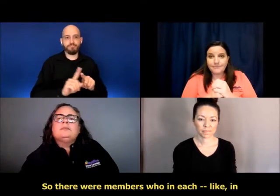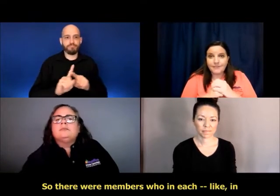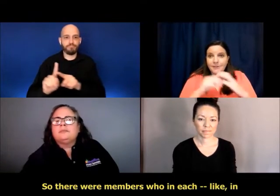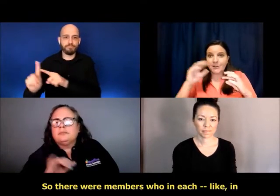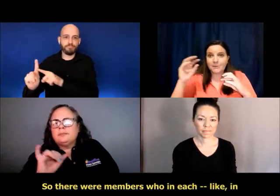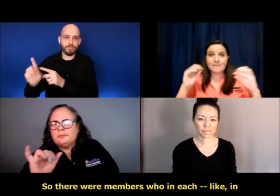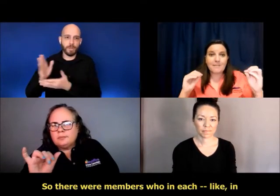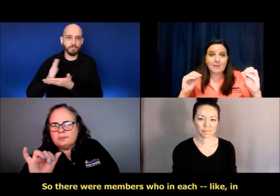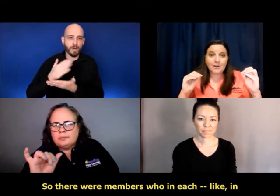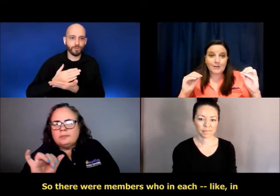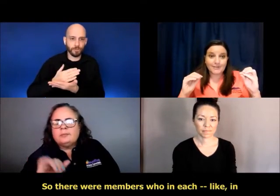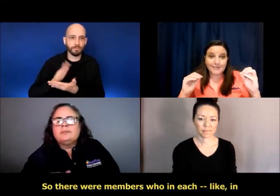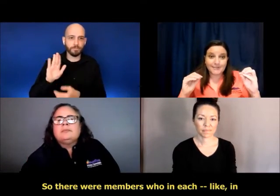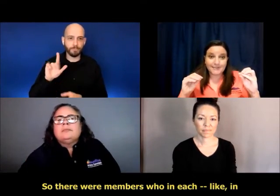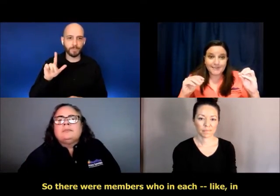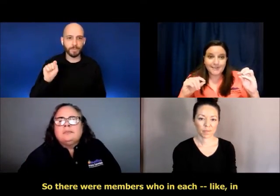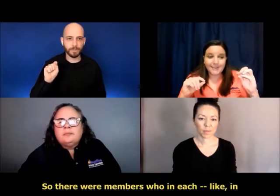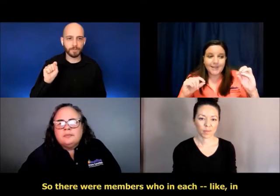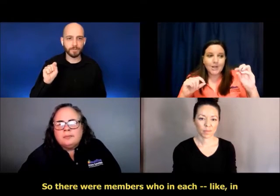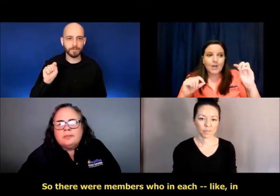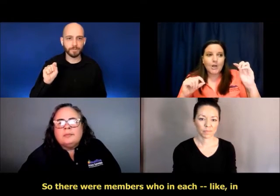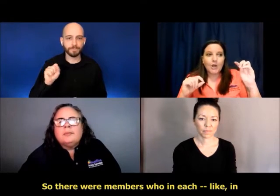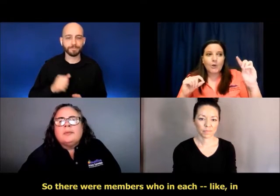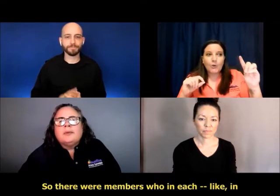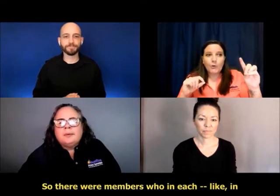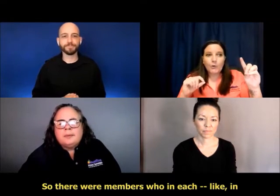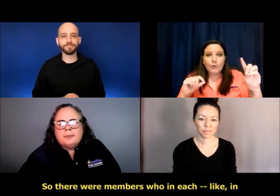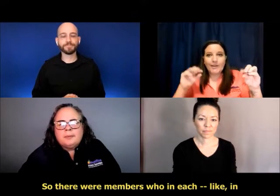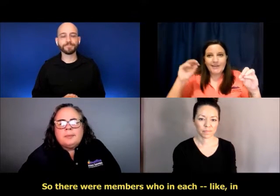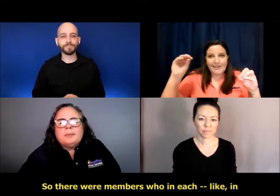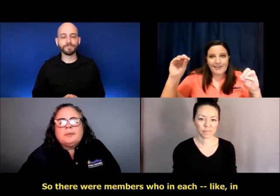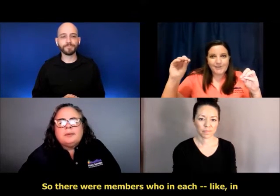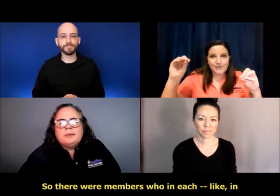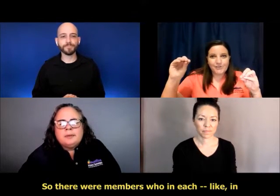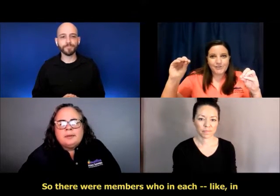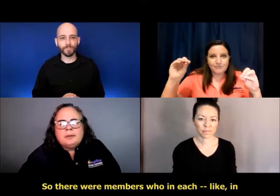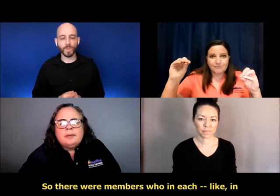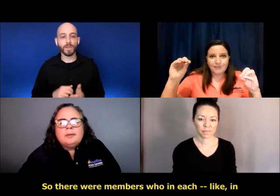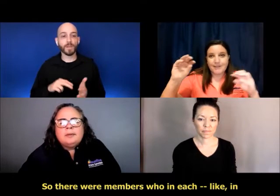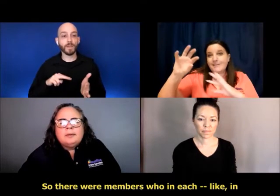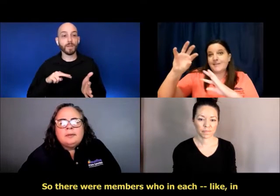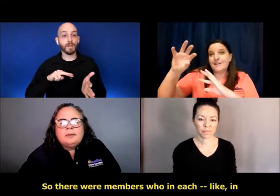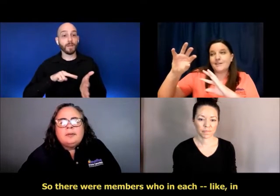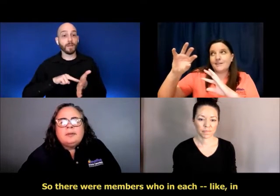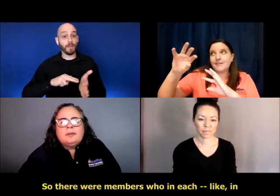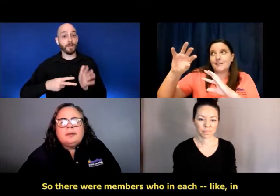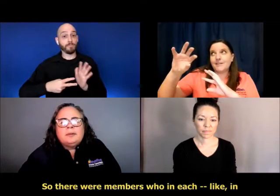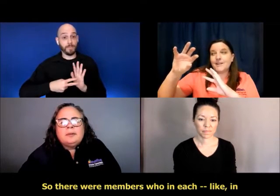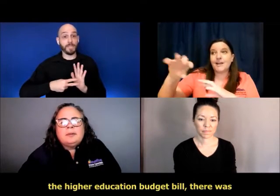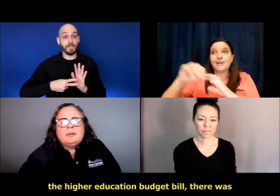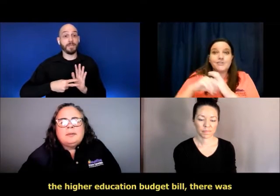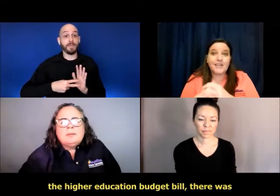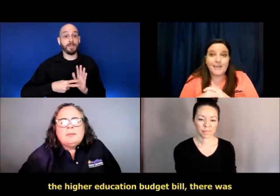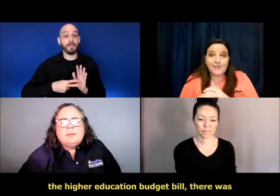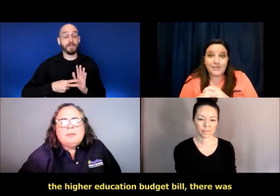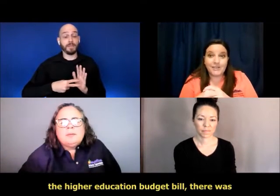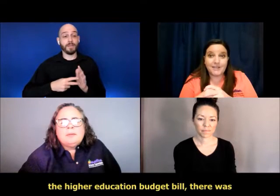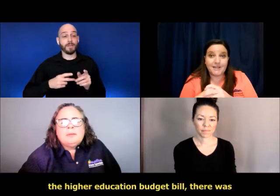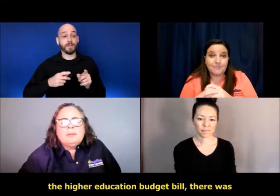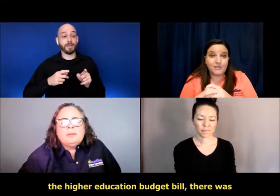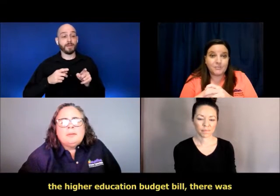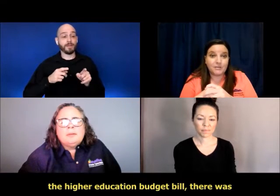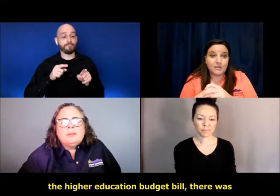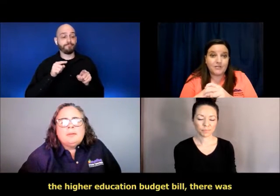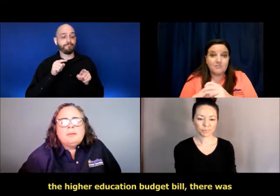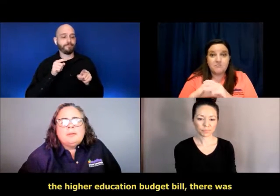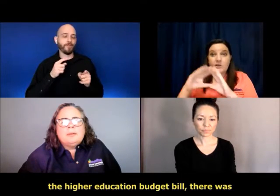there were members who, in each, like in the higher education